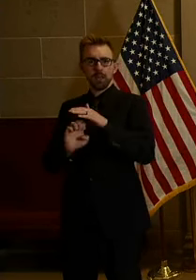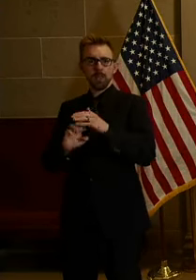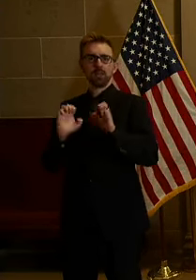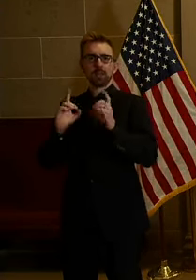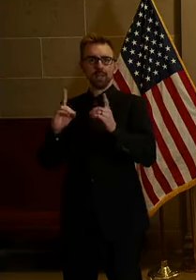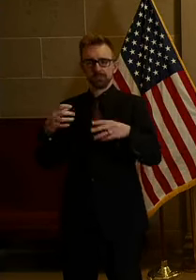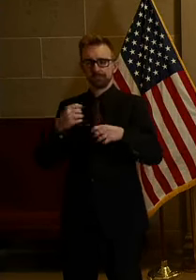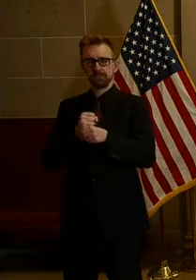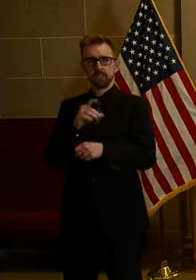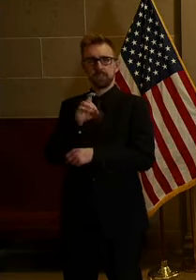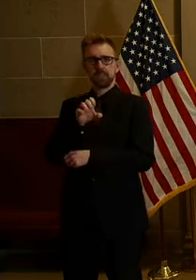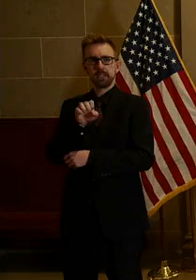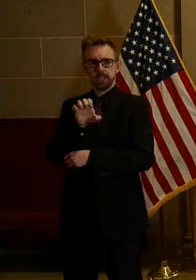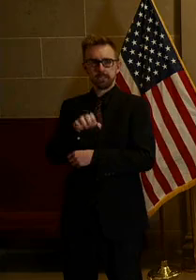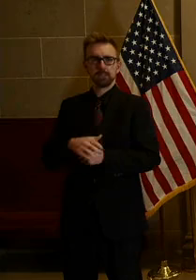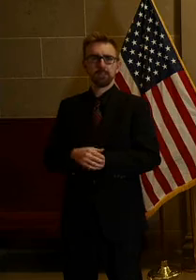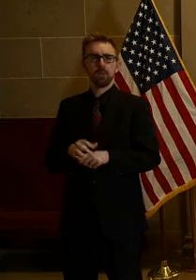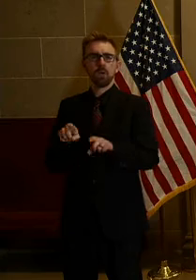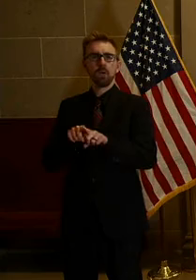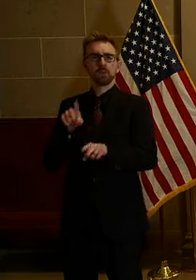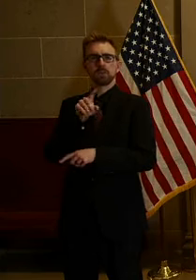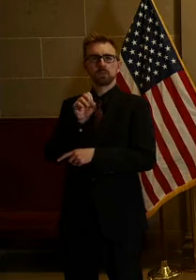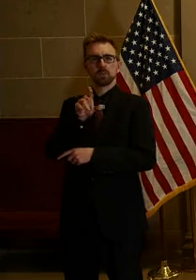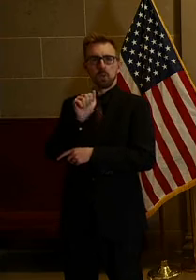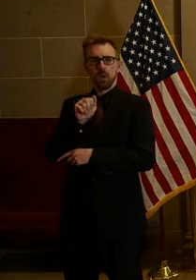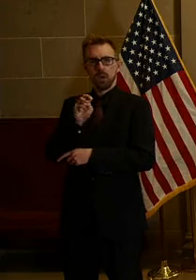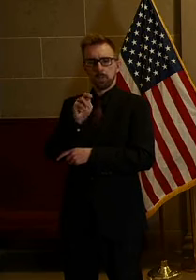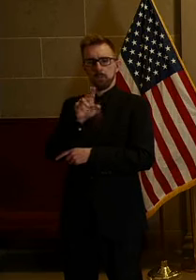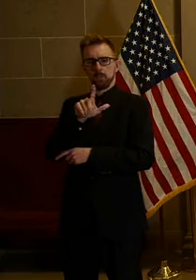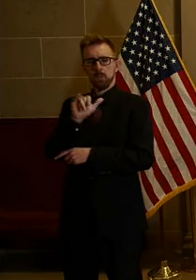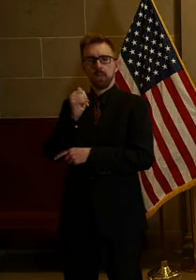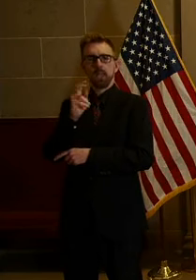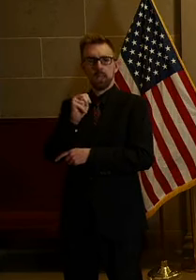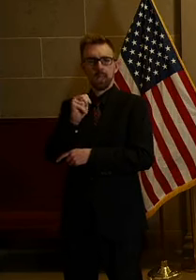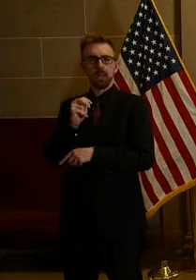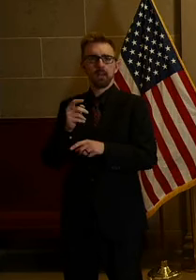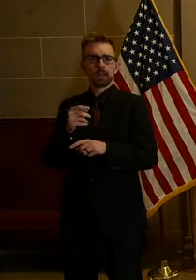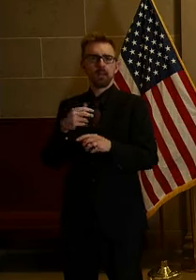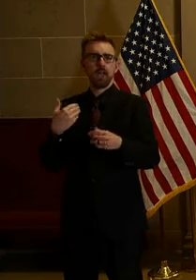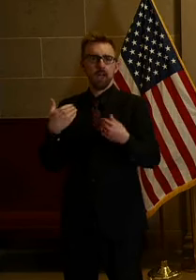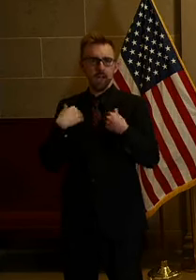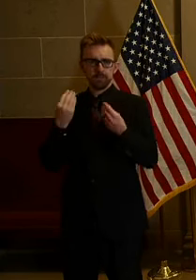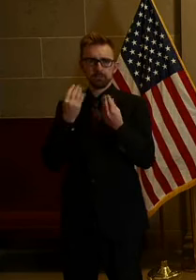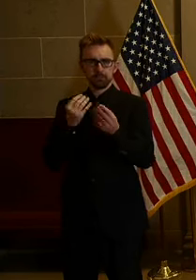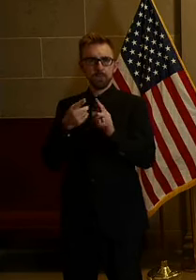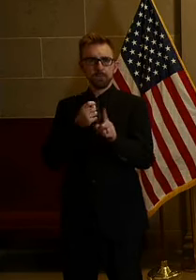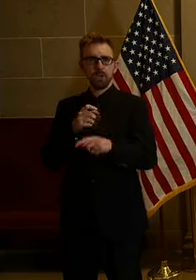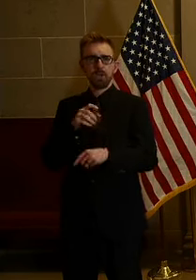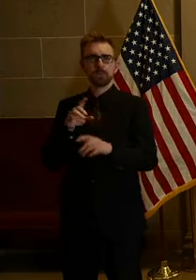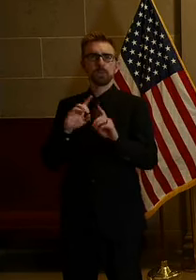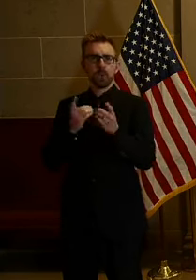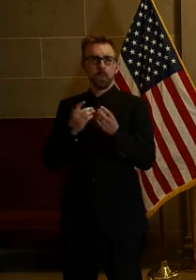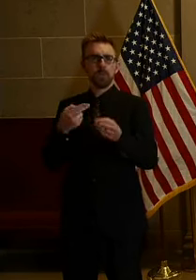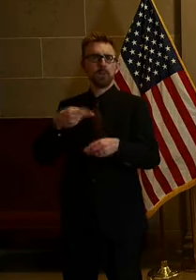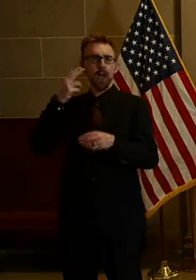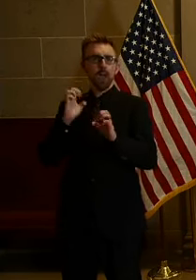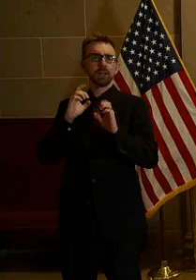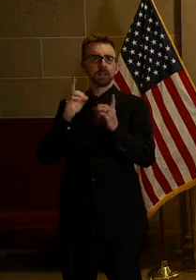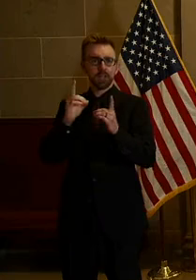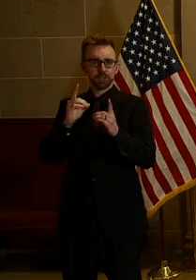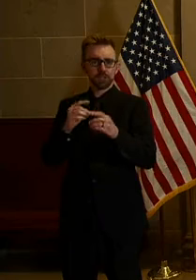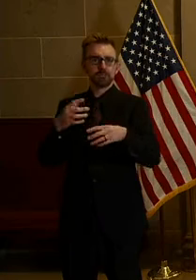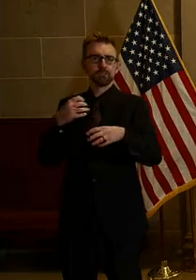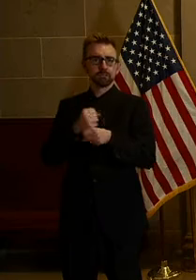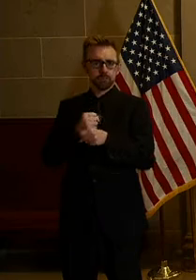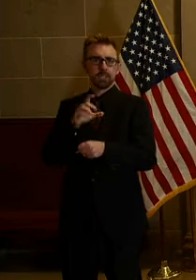and Commissioner Zora Mulligan is here to give updates from the Missouri Department of Higher Education and Workforce Development.